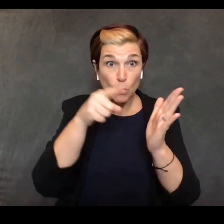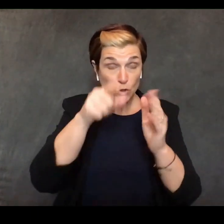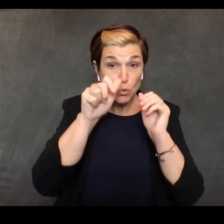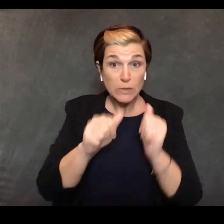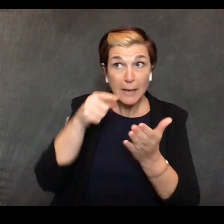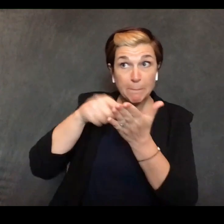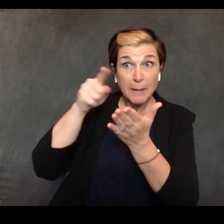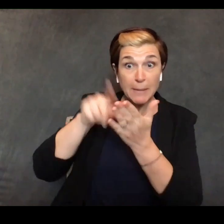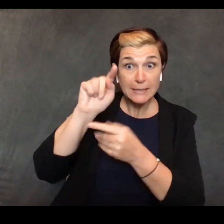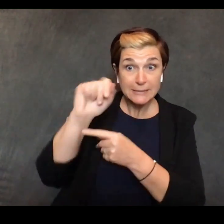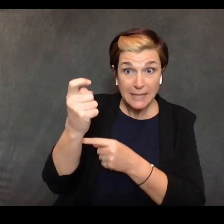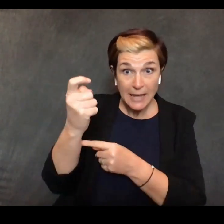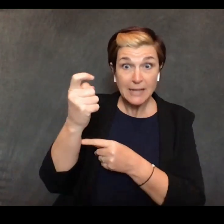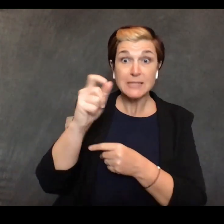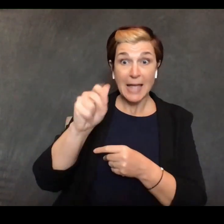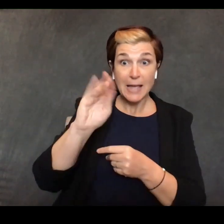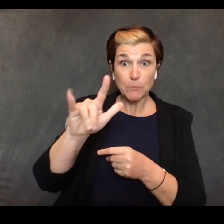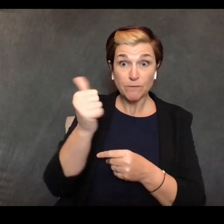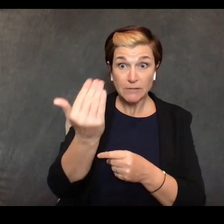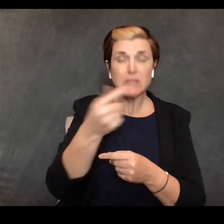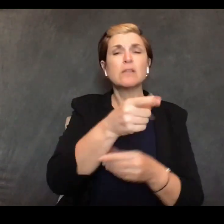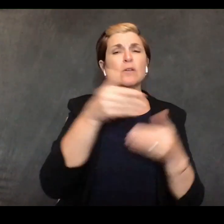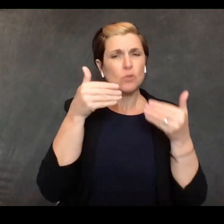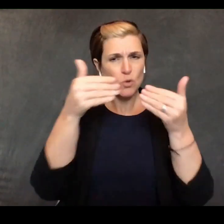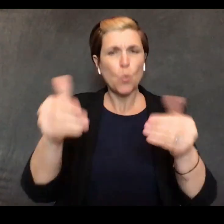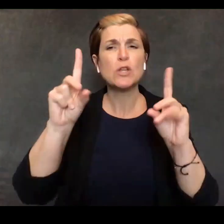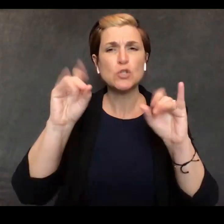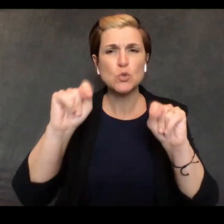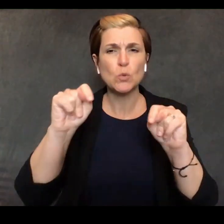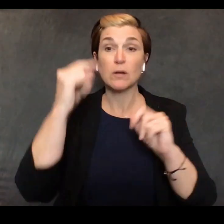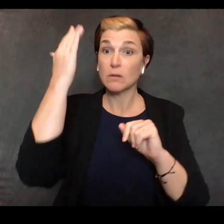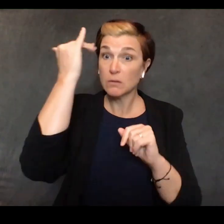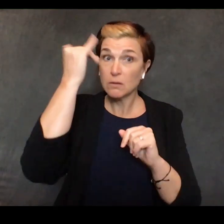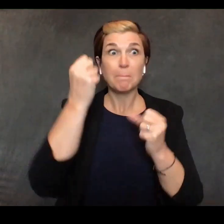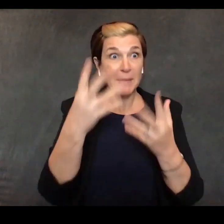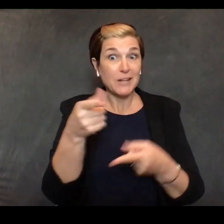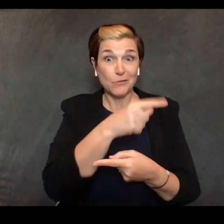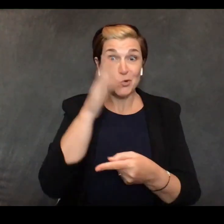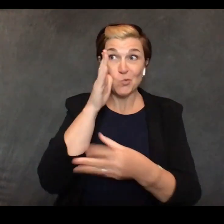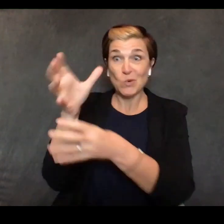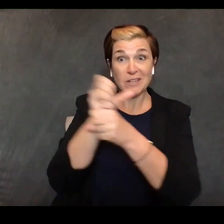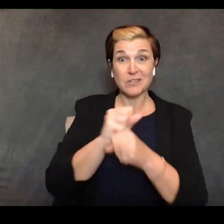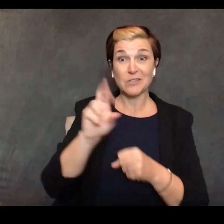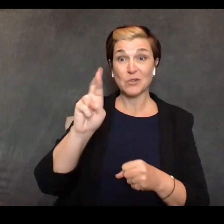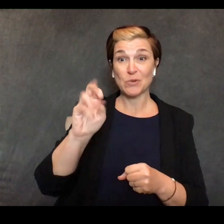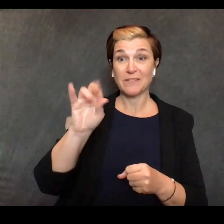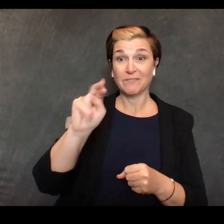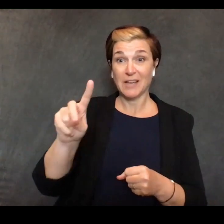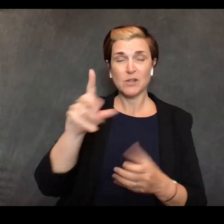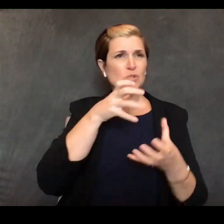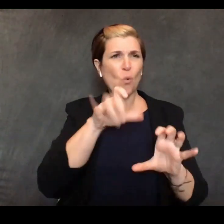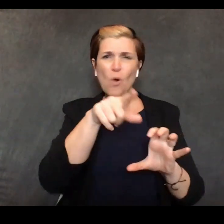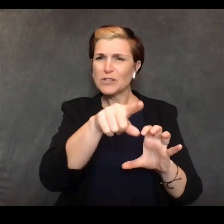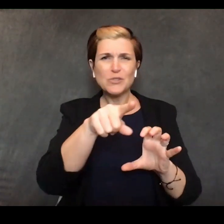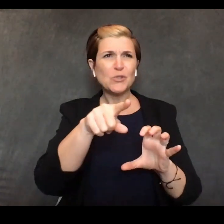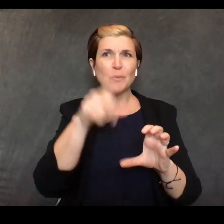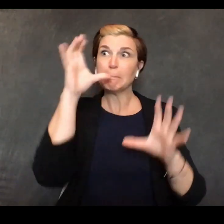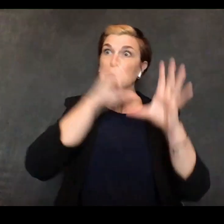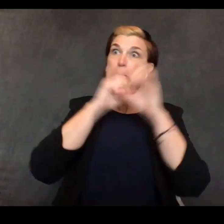because for many americans you will get tax refunds and we don't want you to lose out on those tax refunds we want you to make sure you get them